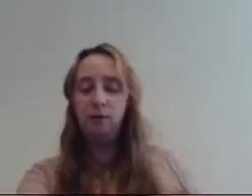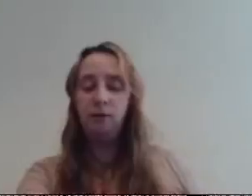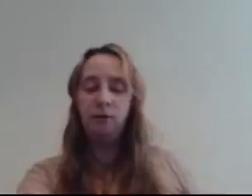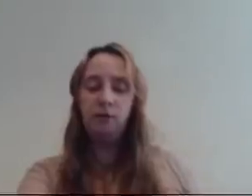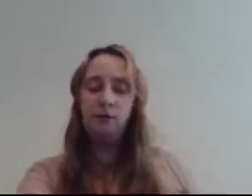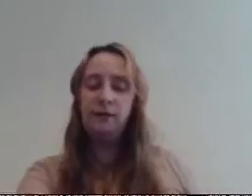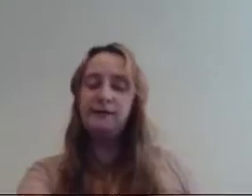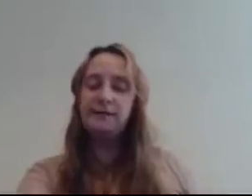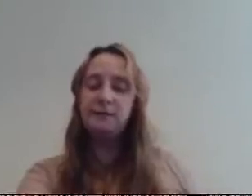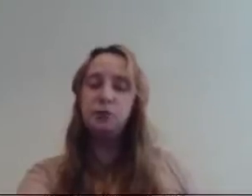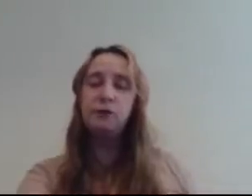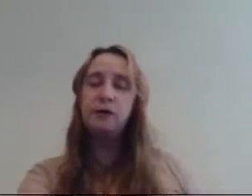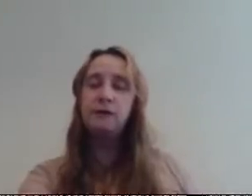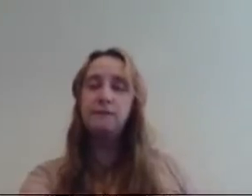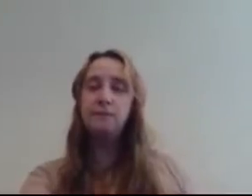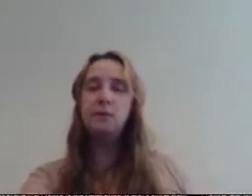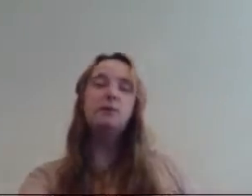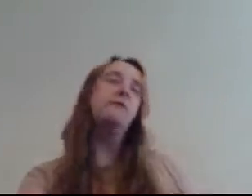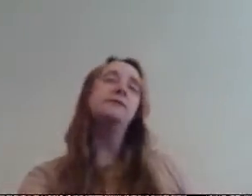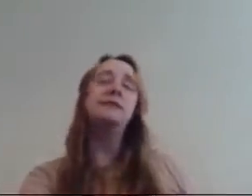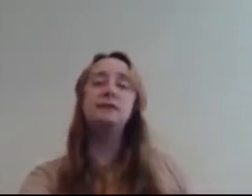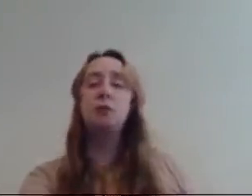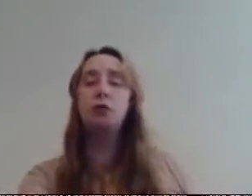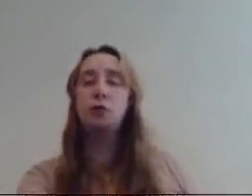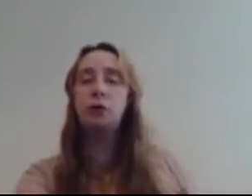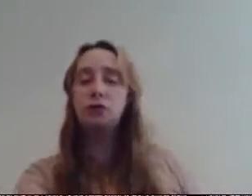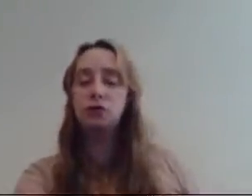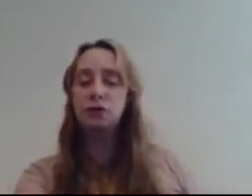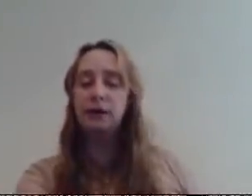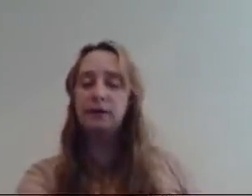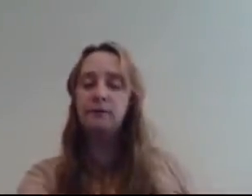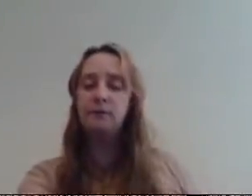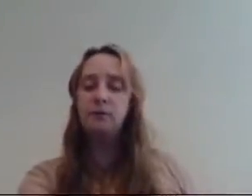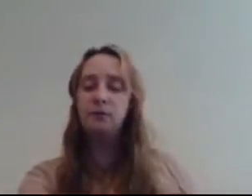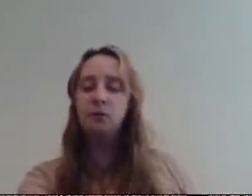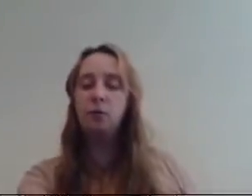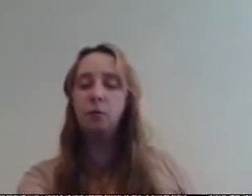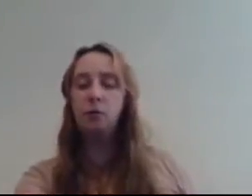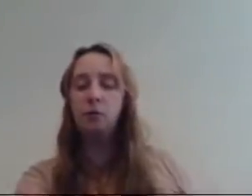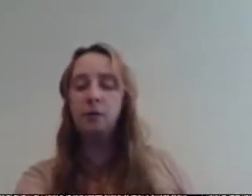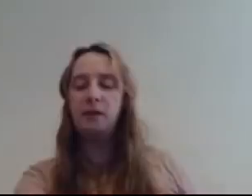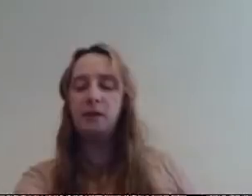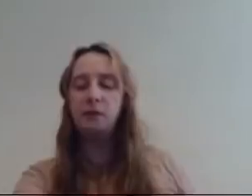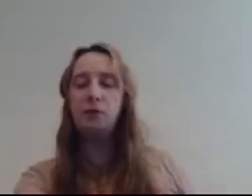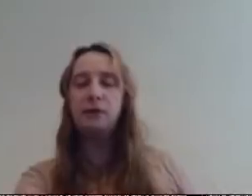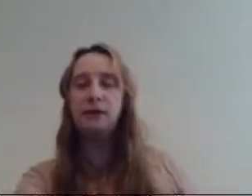but then he says to midoriya you've got six more quirks to learn or it might come out of you